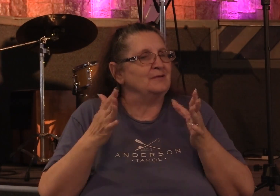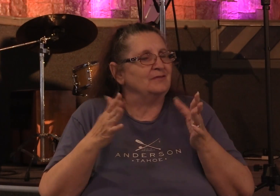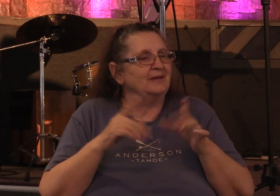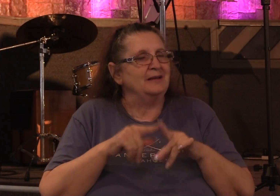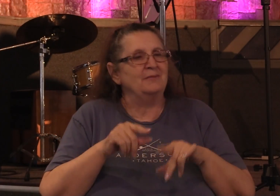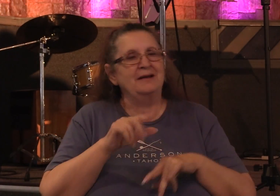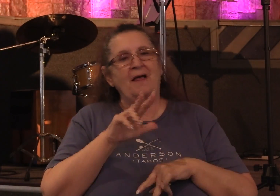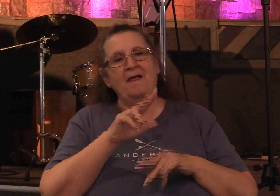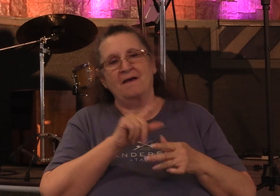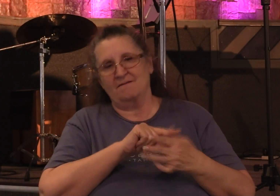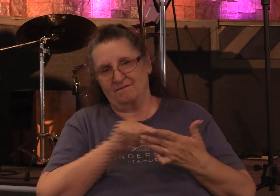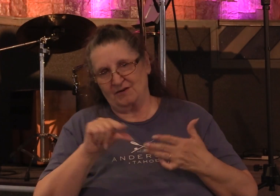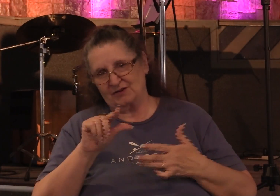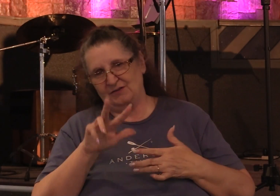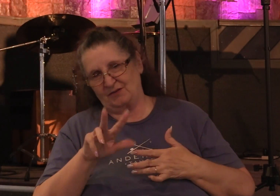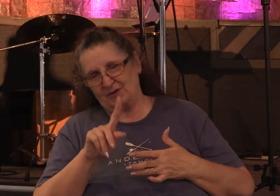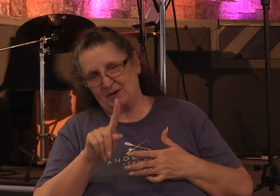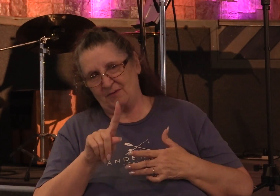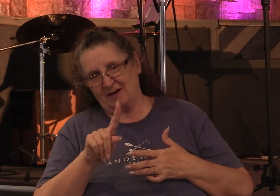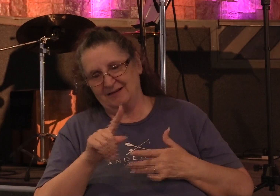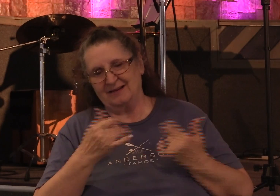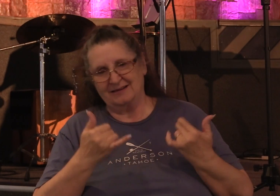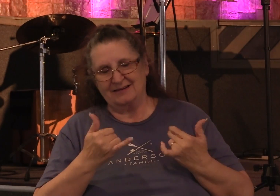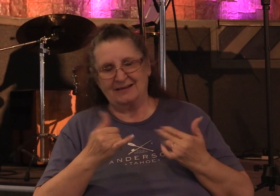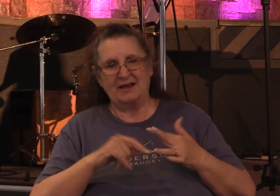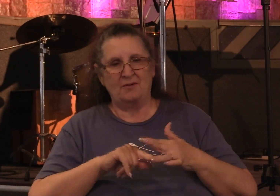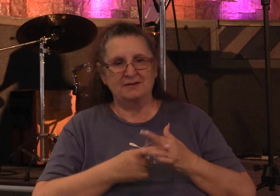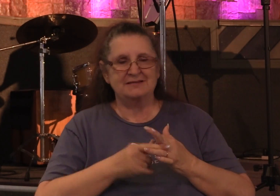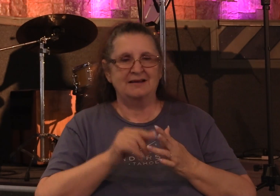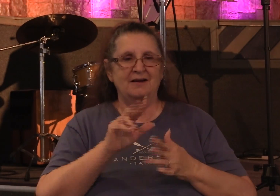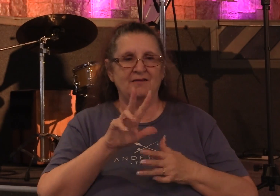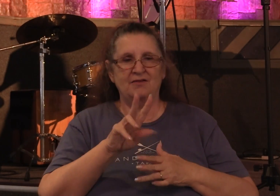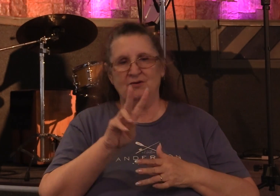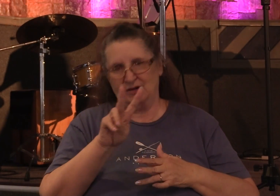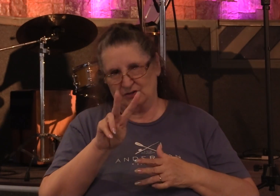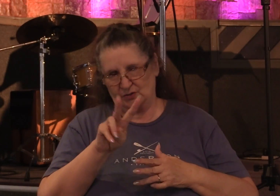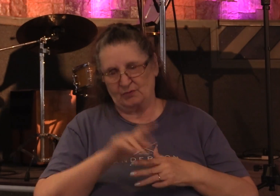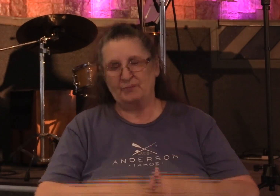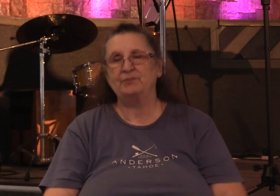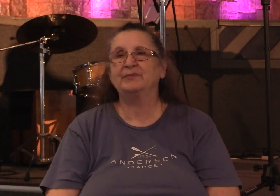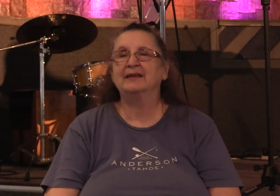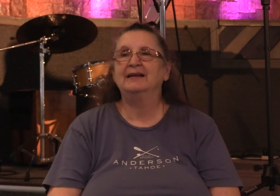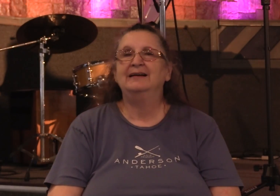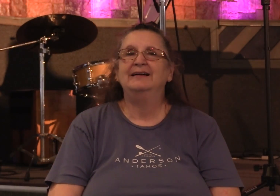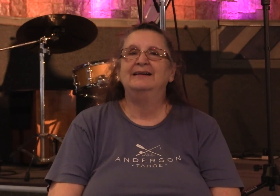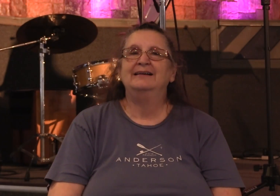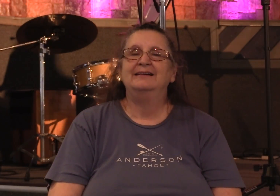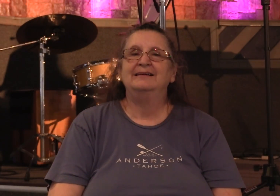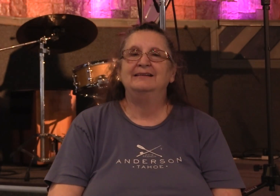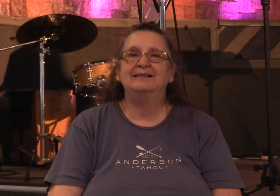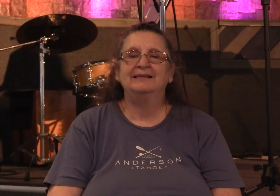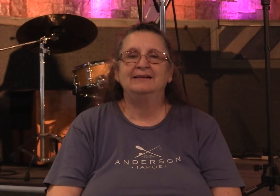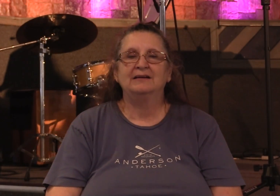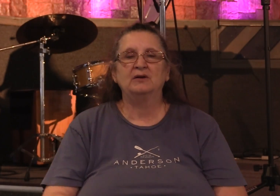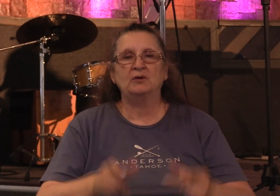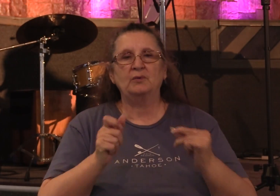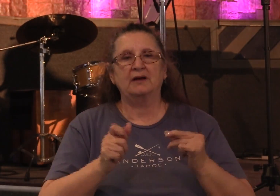31. So this evening we'll be picking it up in verse 32. And so really quick, just to get us oriented,